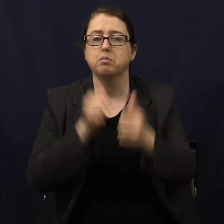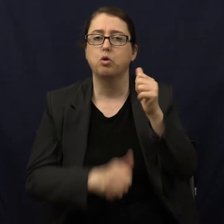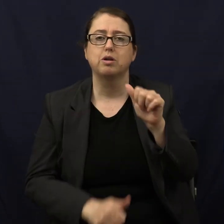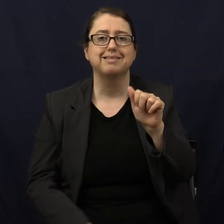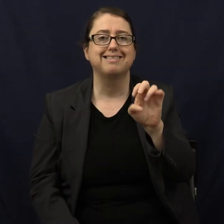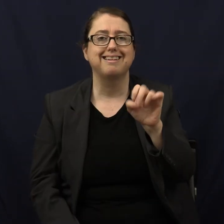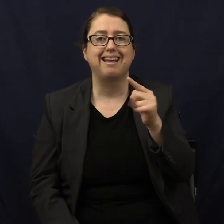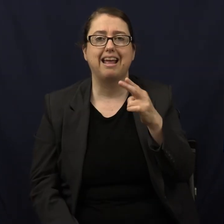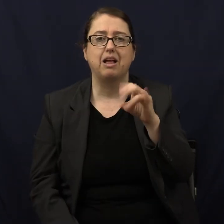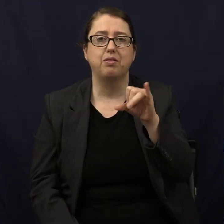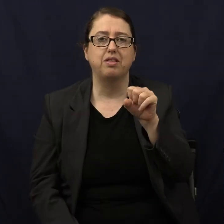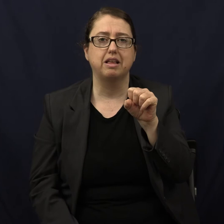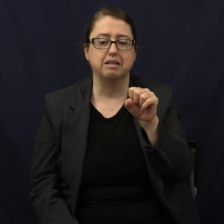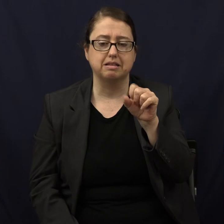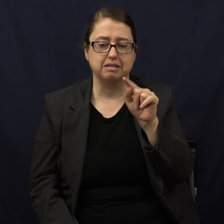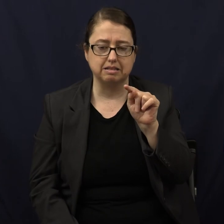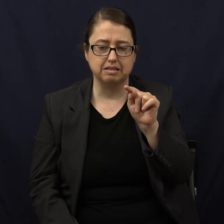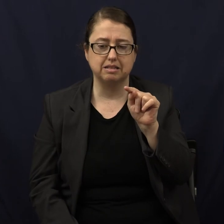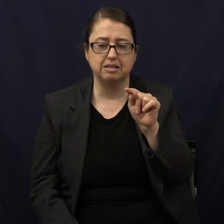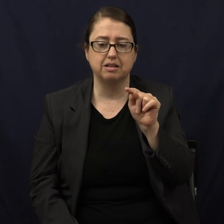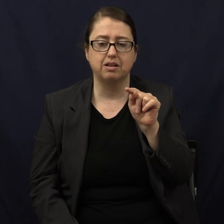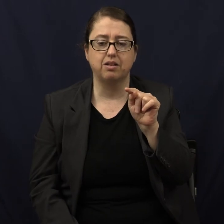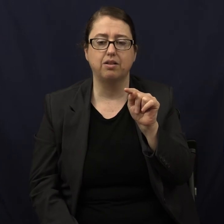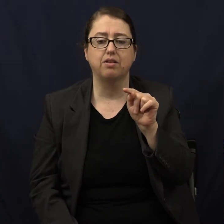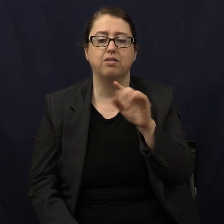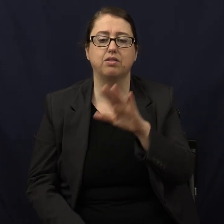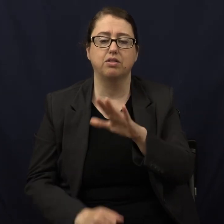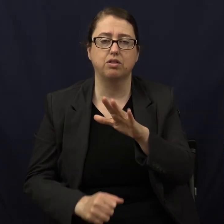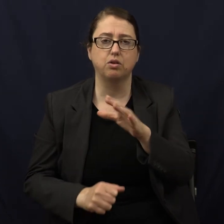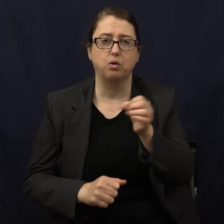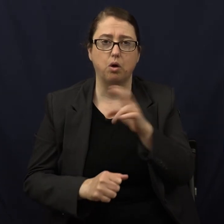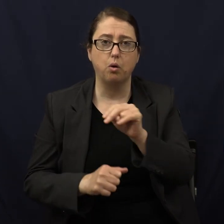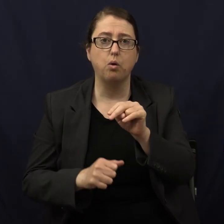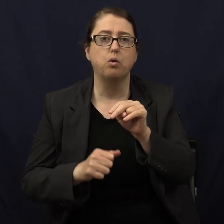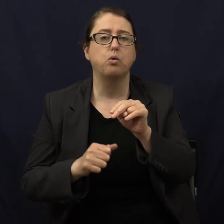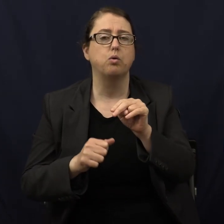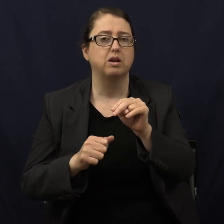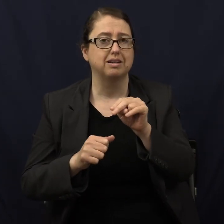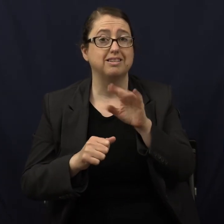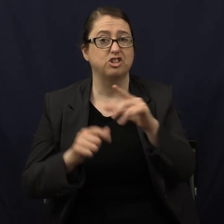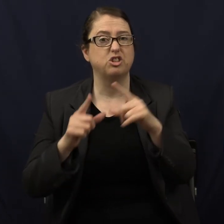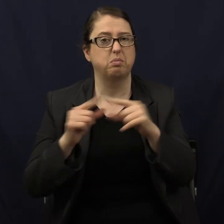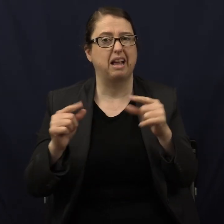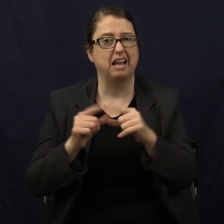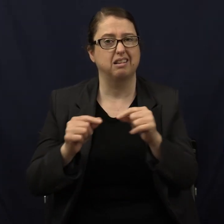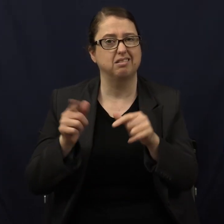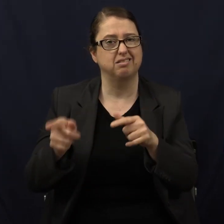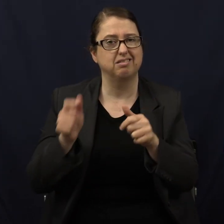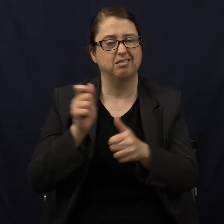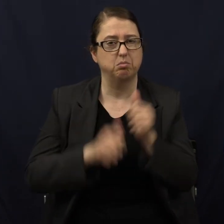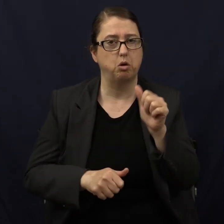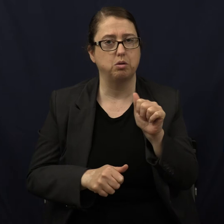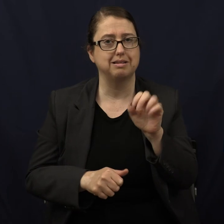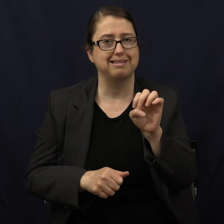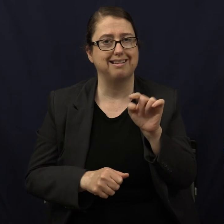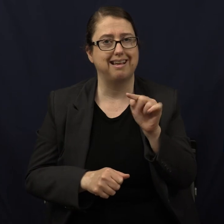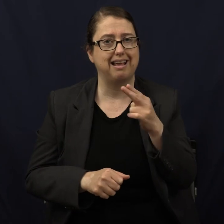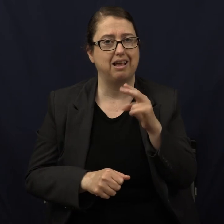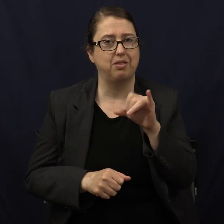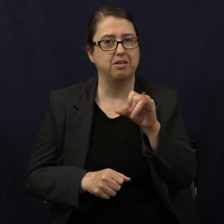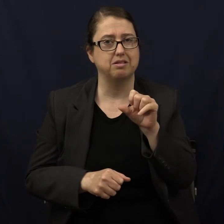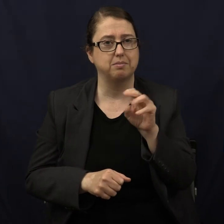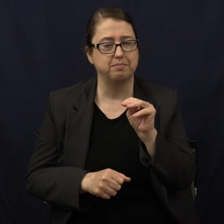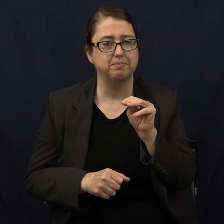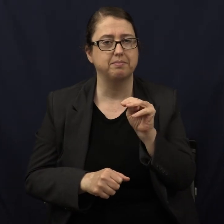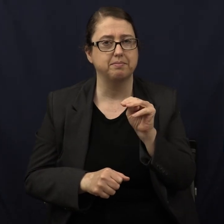percentage, by their own like surveys? Anyone know? It's Japan, actually. And